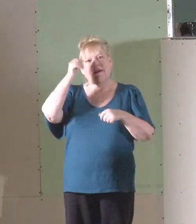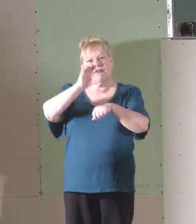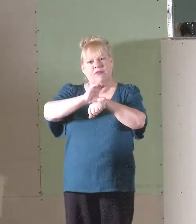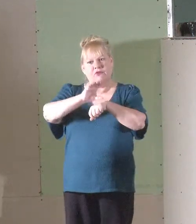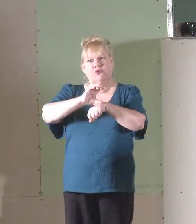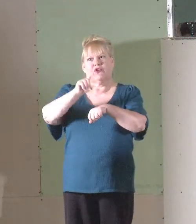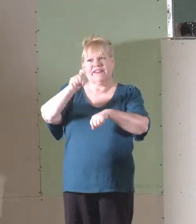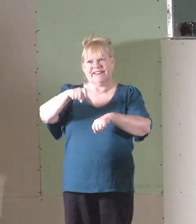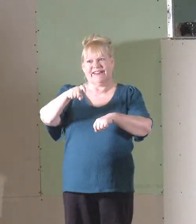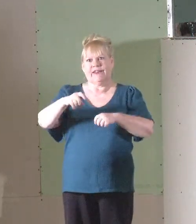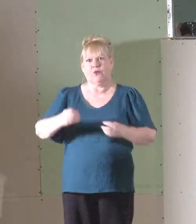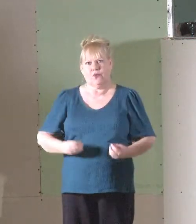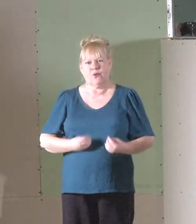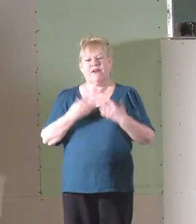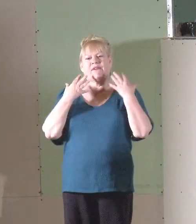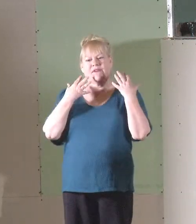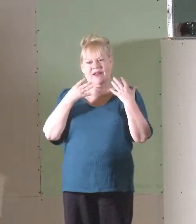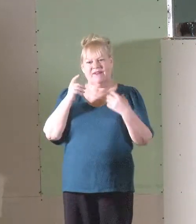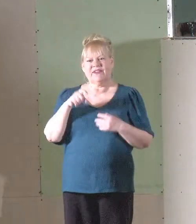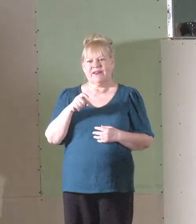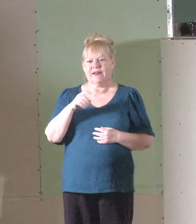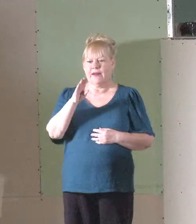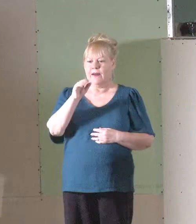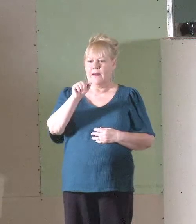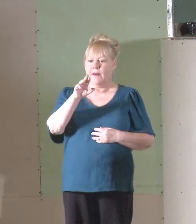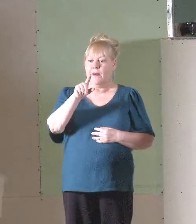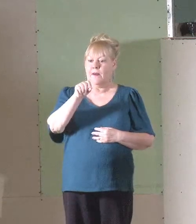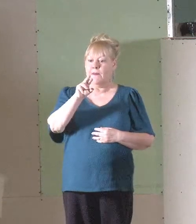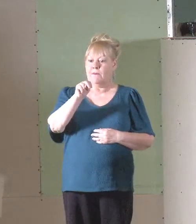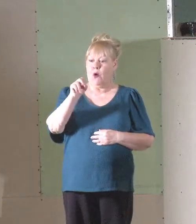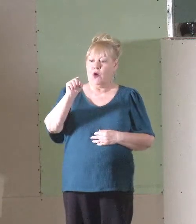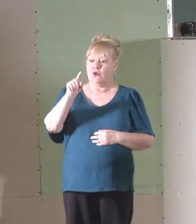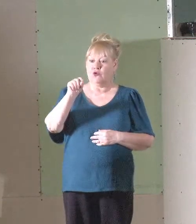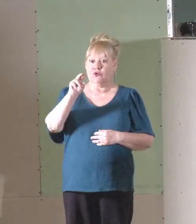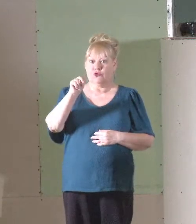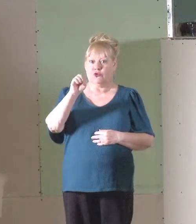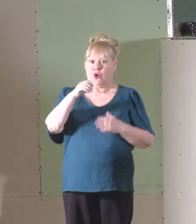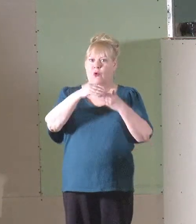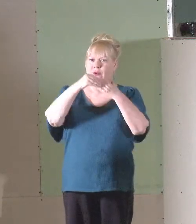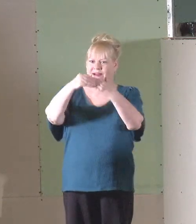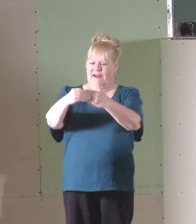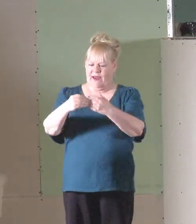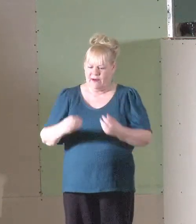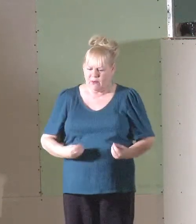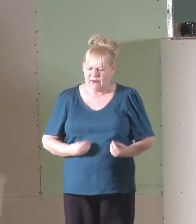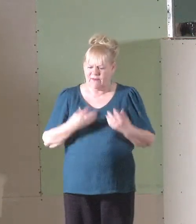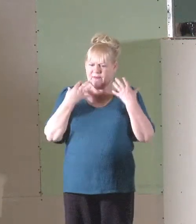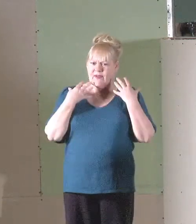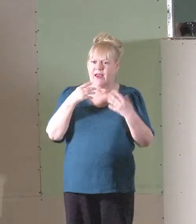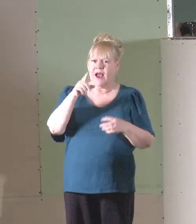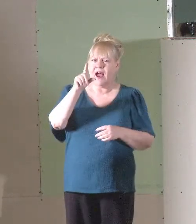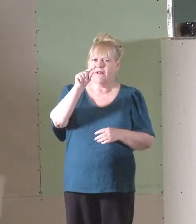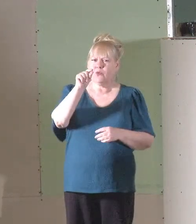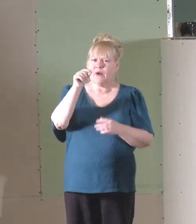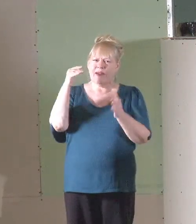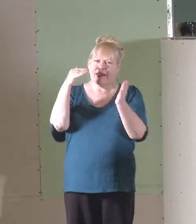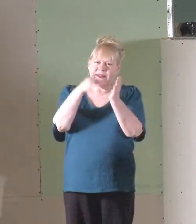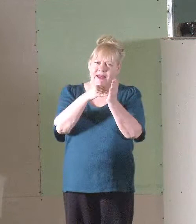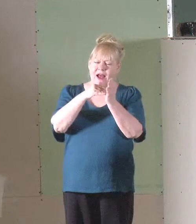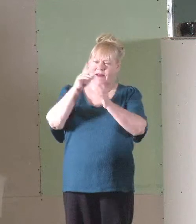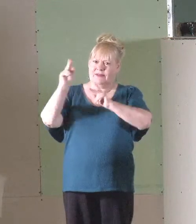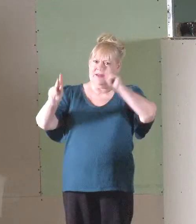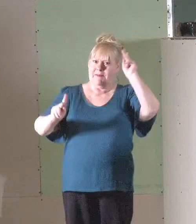needed reviving. Barton Stone himself led a revival of 20,000